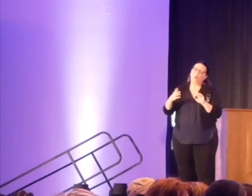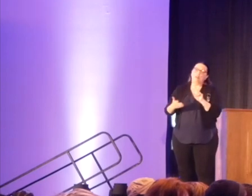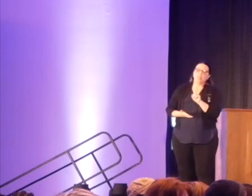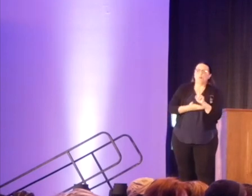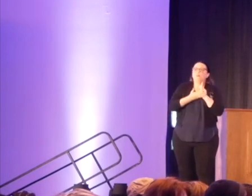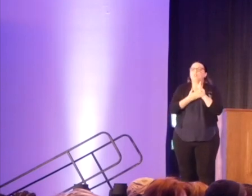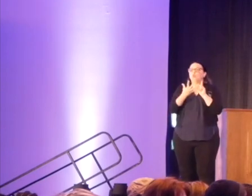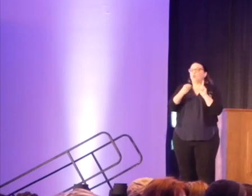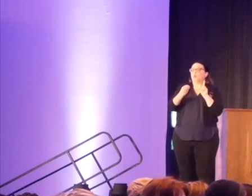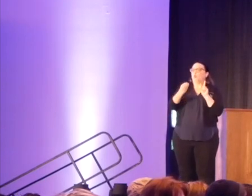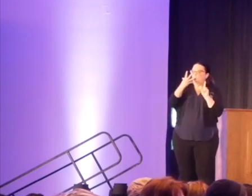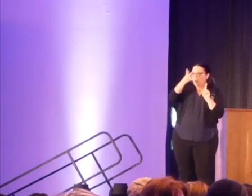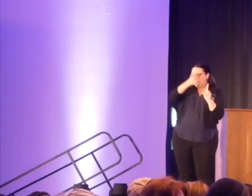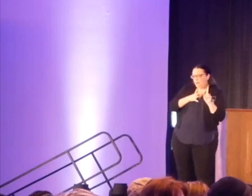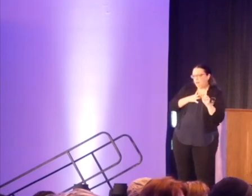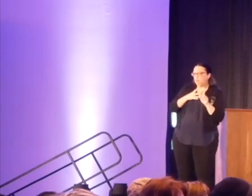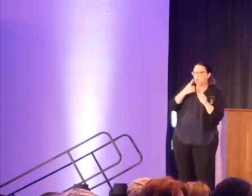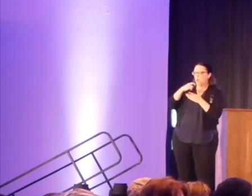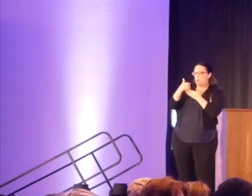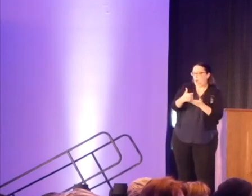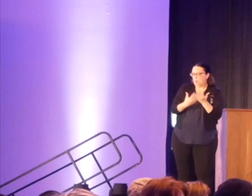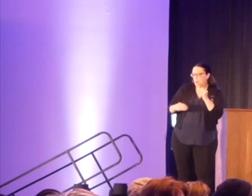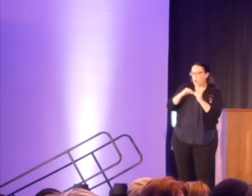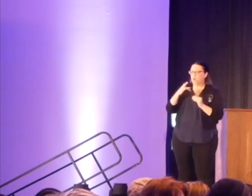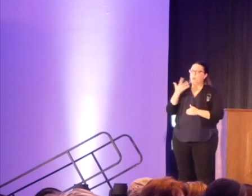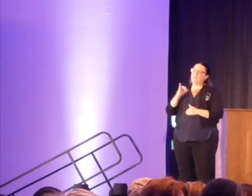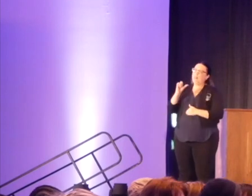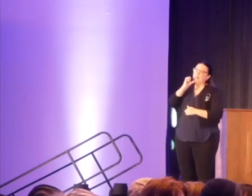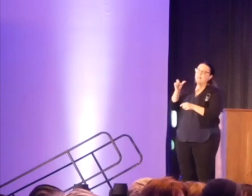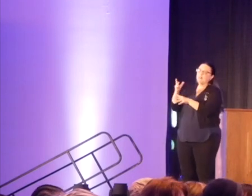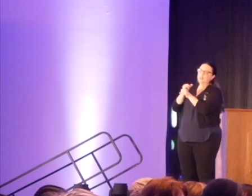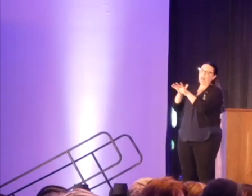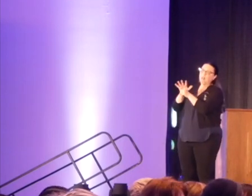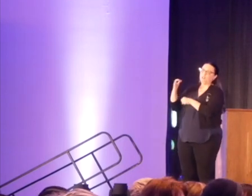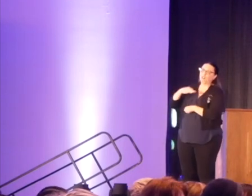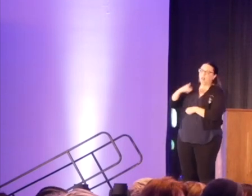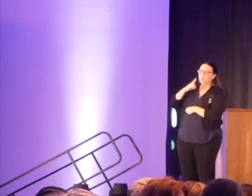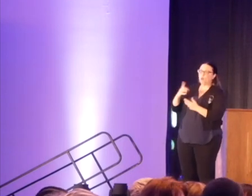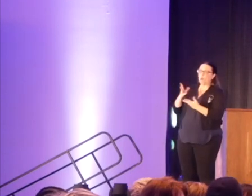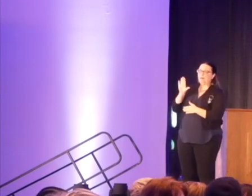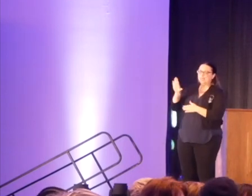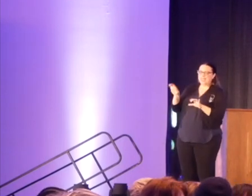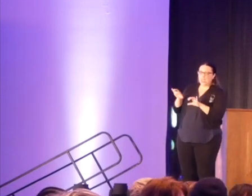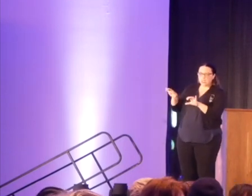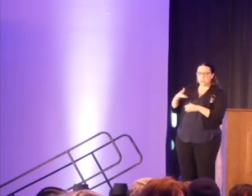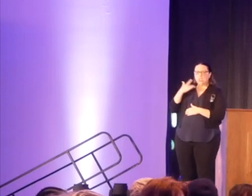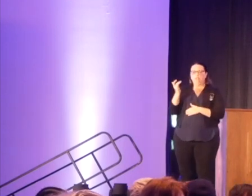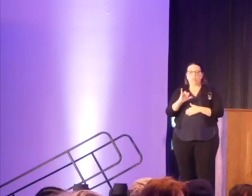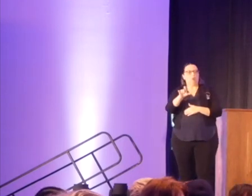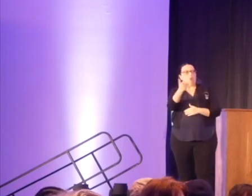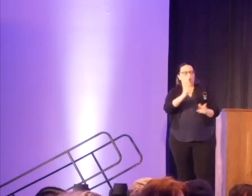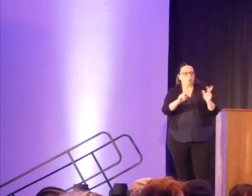I do to further help you? And I feel like he doesn't get enough credit for what he does. And I feel like that other people